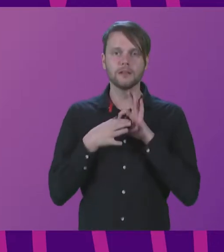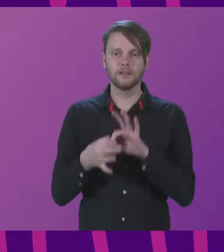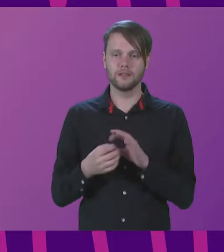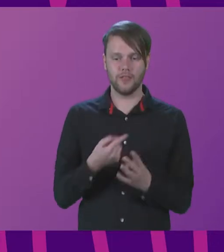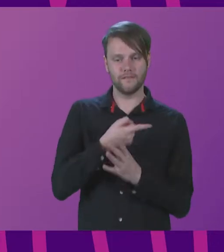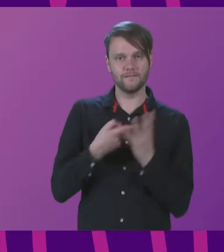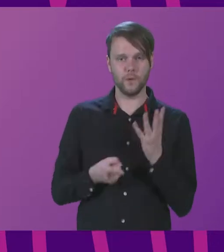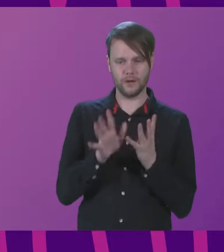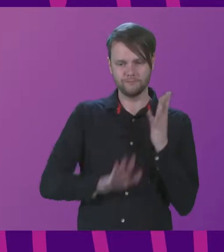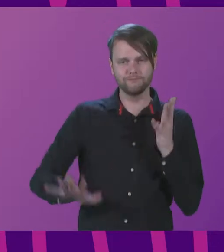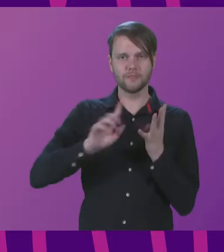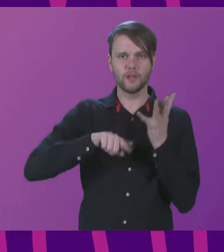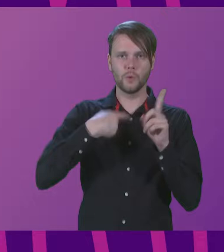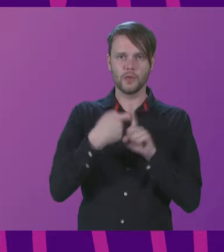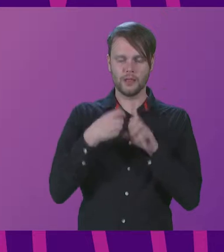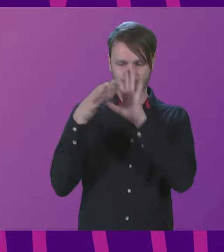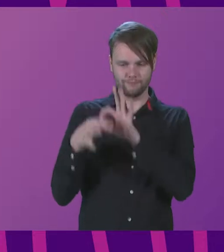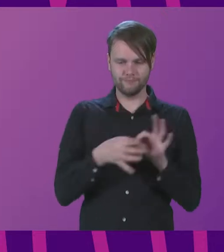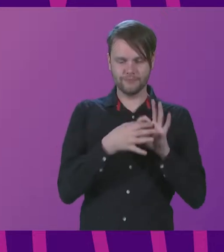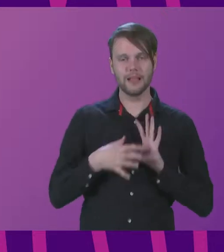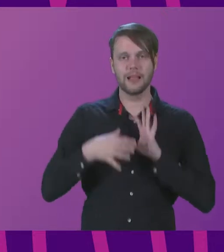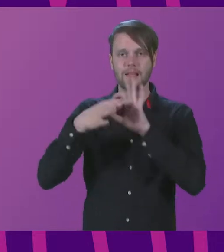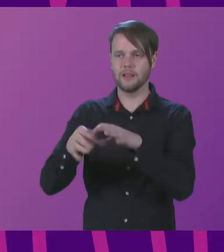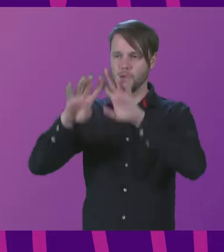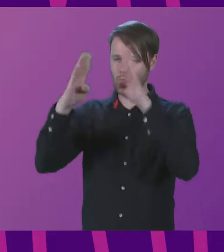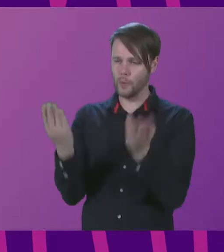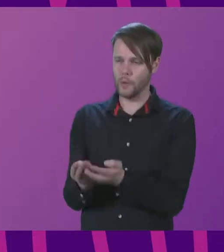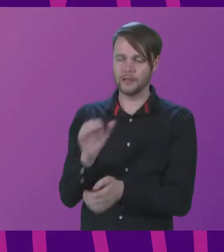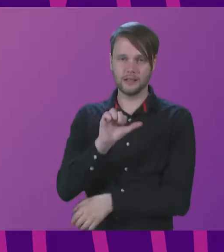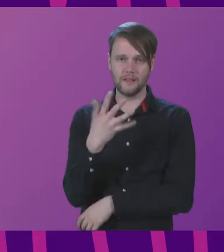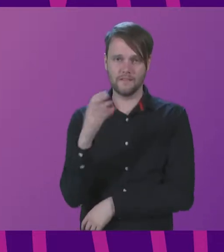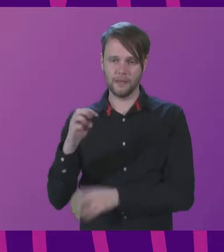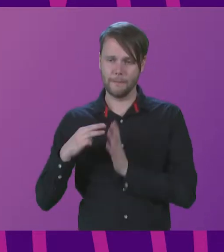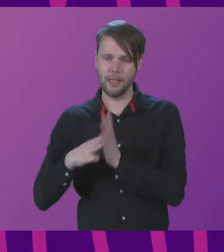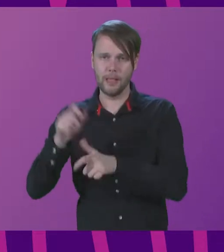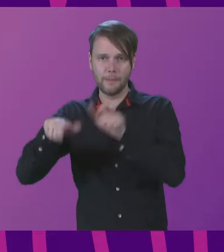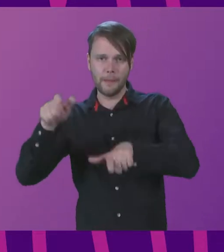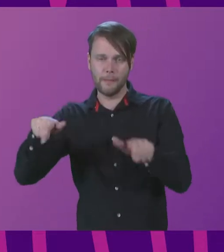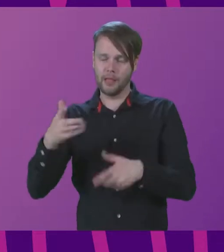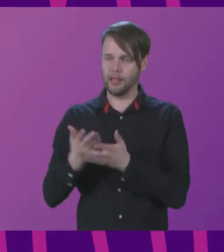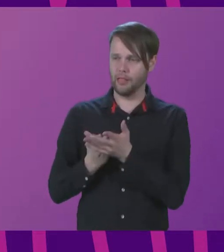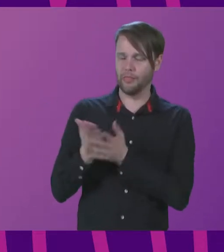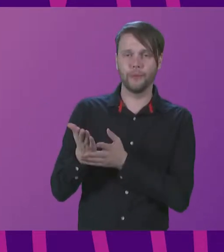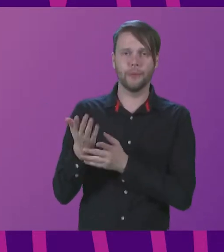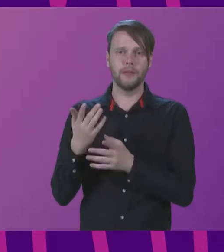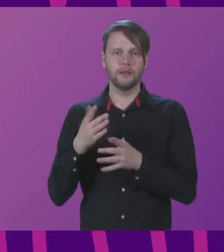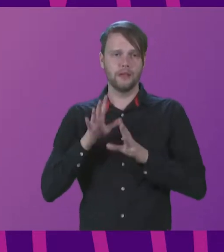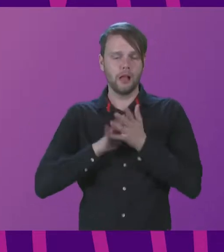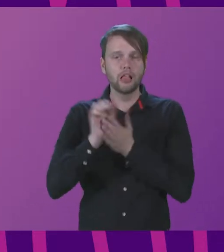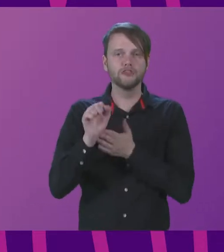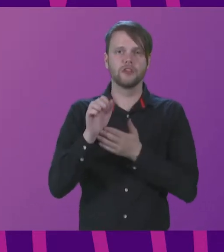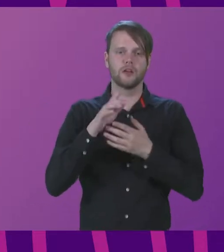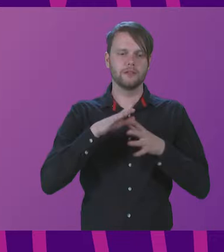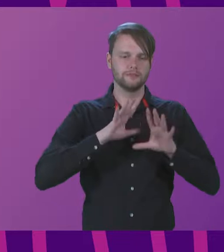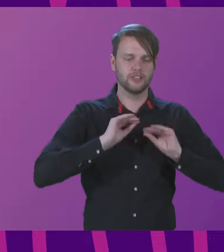nations of the UK to the world, 650 million people last year alone, through culture, education and the English